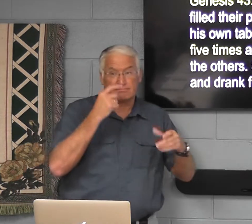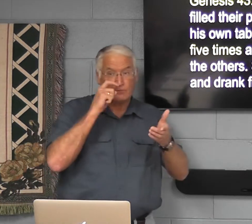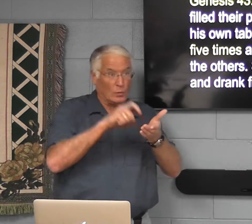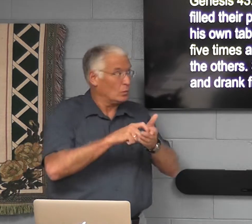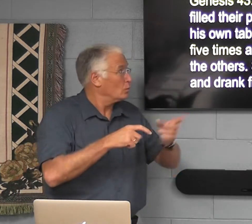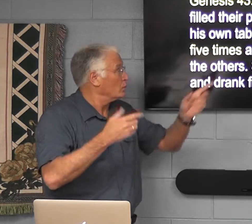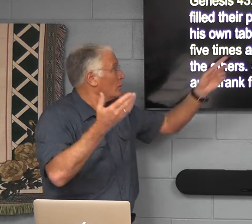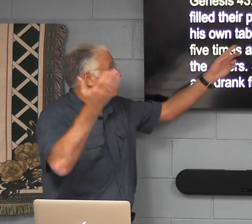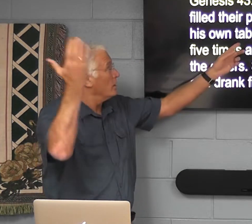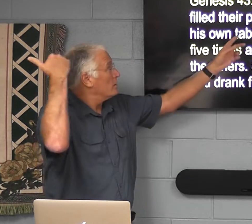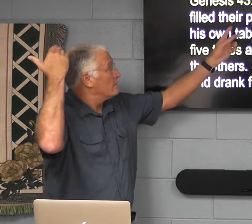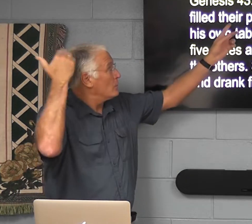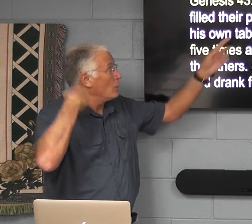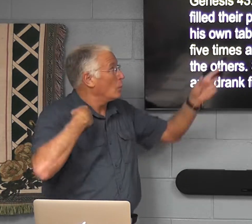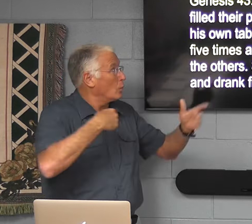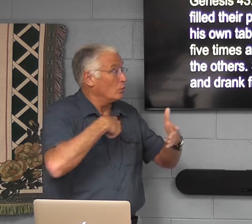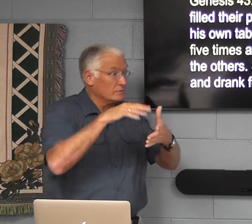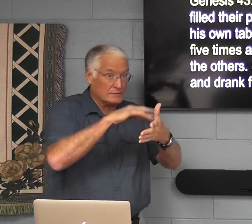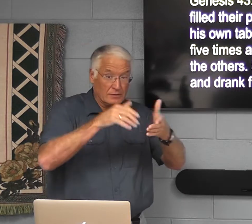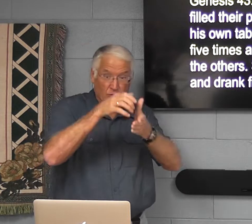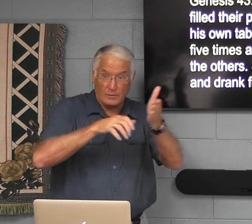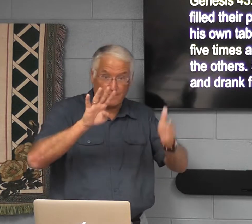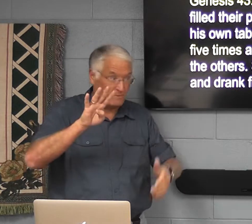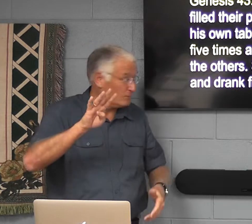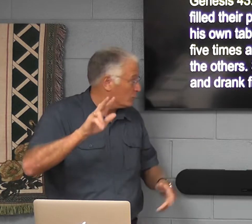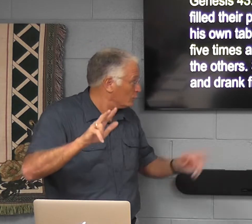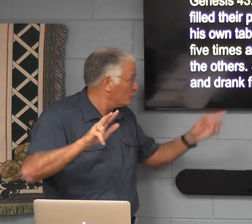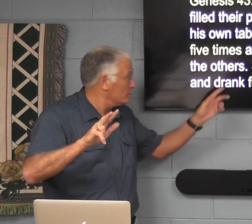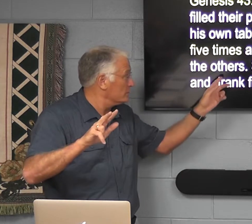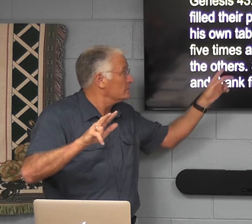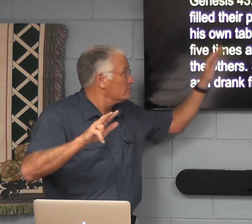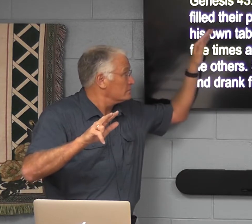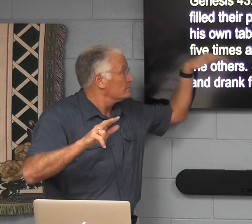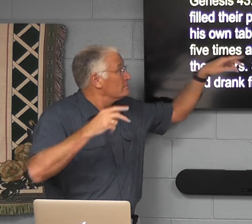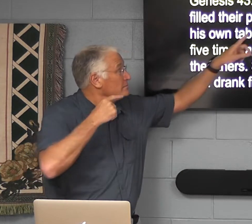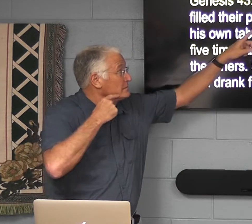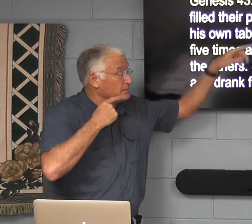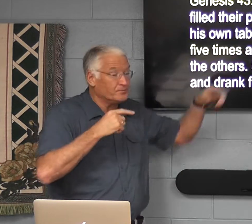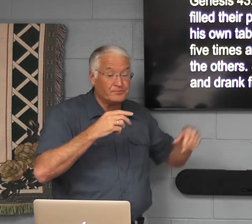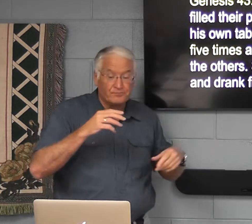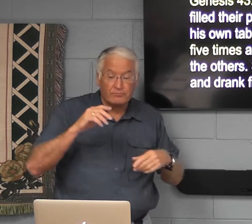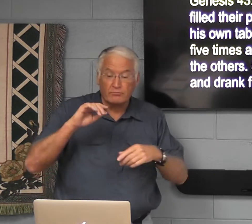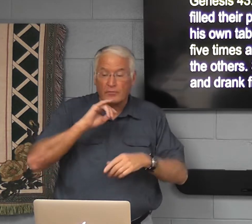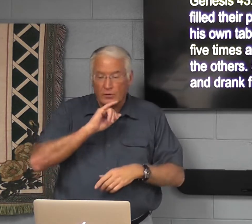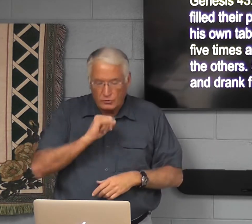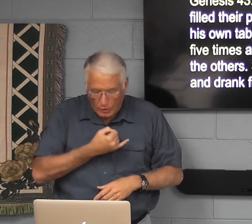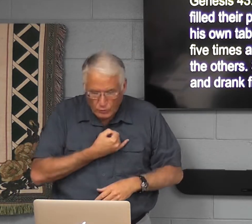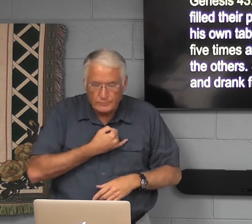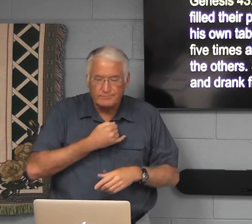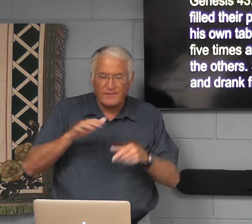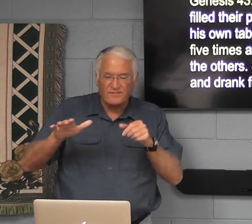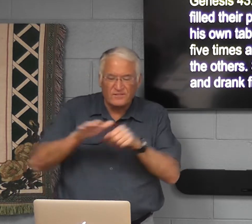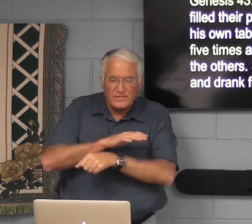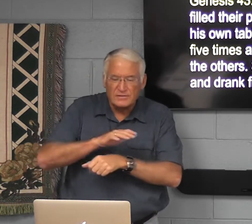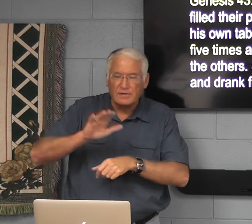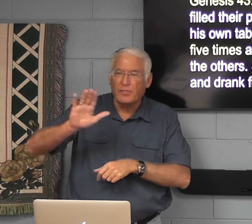You remember before when we were studying chapter 43, it says that Joseph